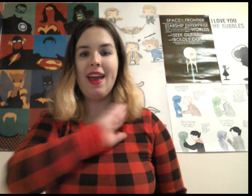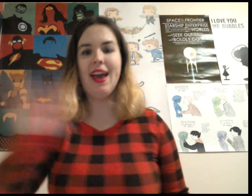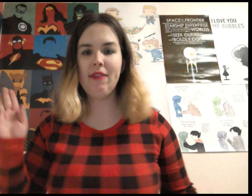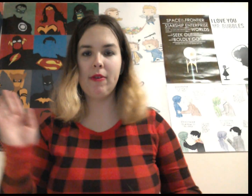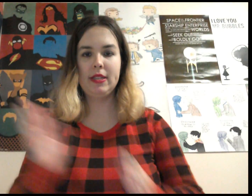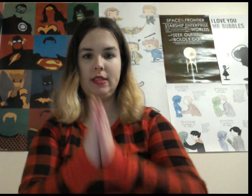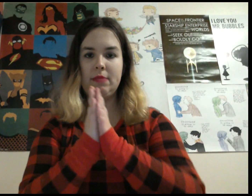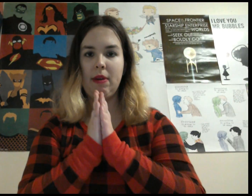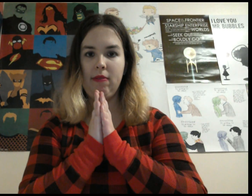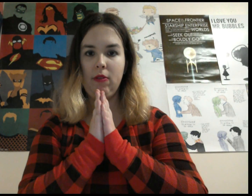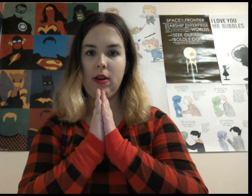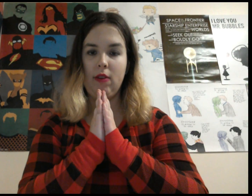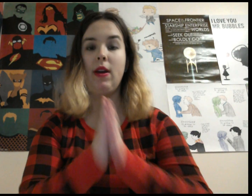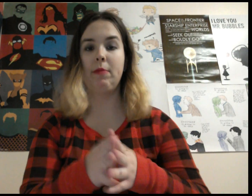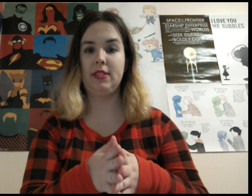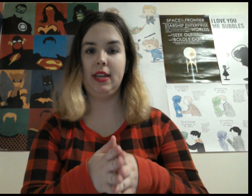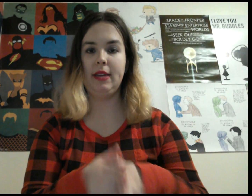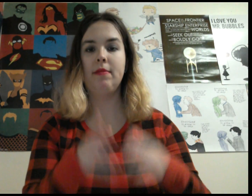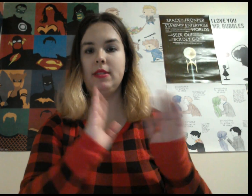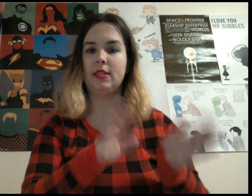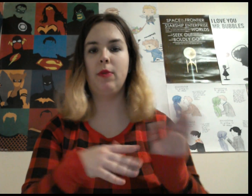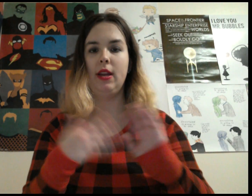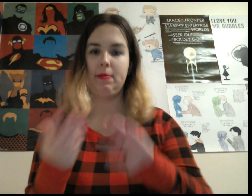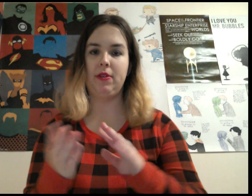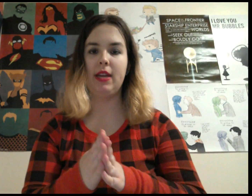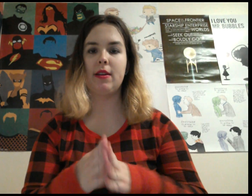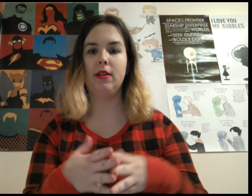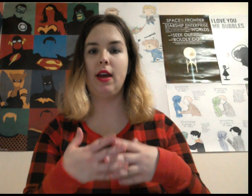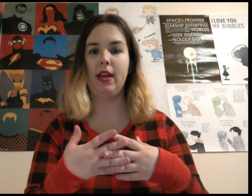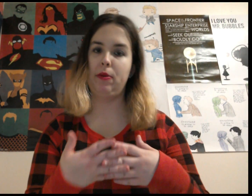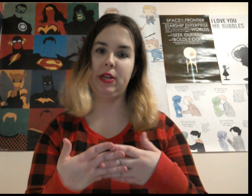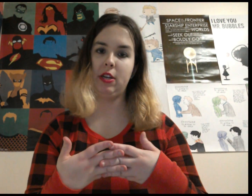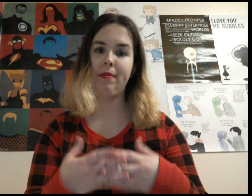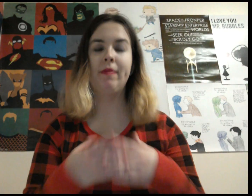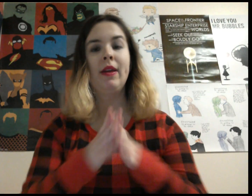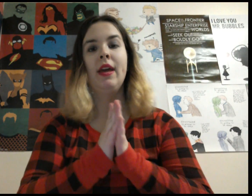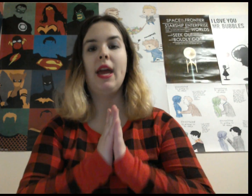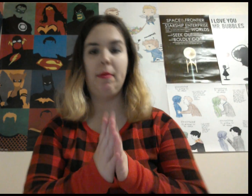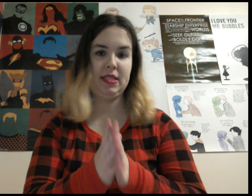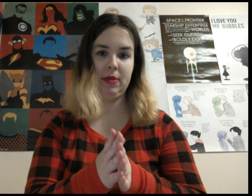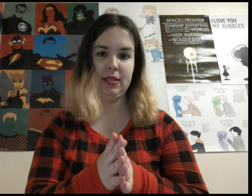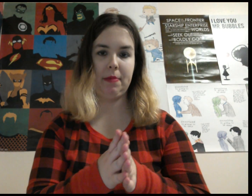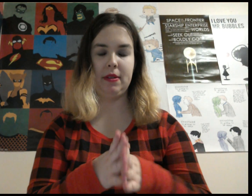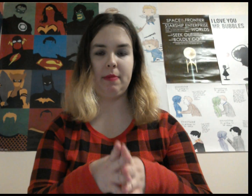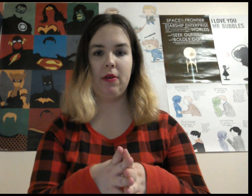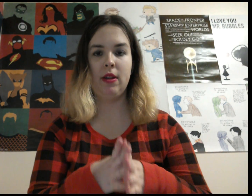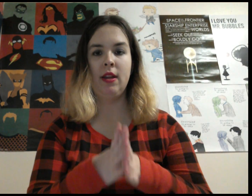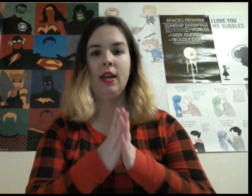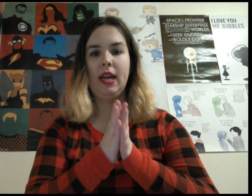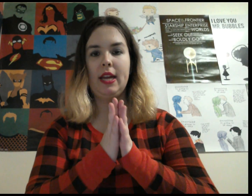Hey everyone, so this is my review of Emerald City, Season 1, Episode 8, called Lion in Winter. And basically what this episode is about is